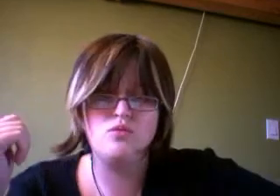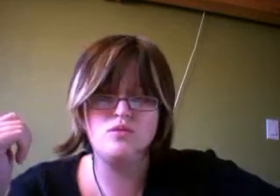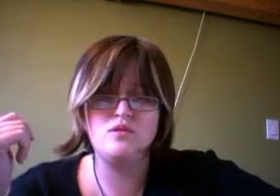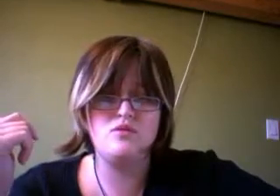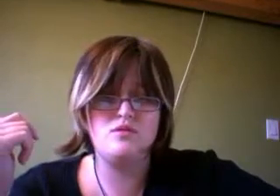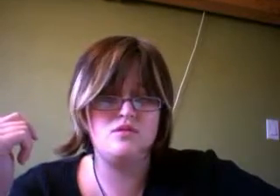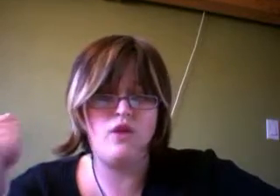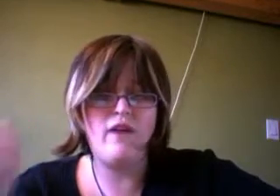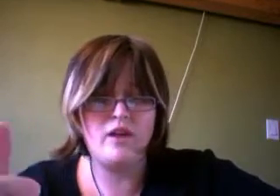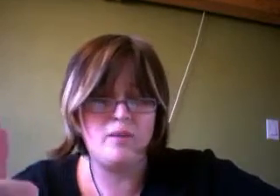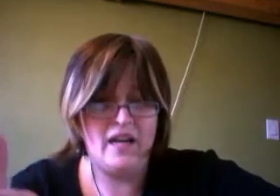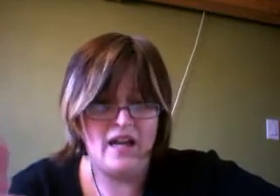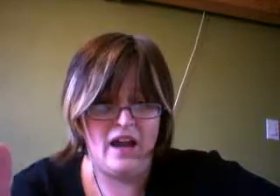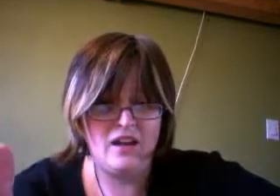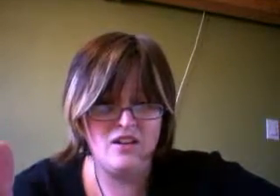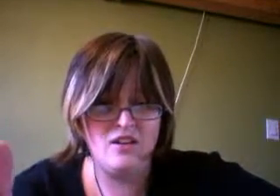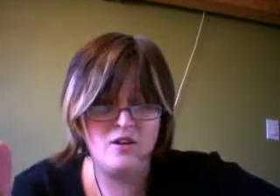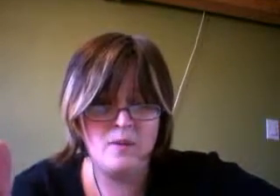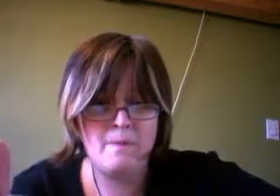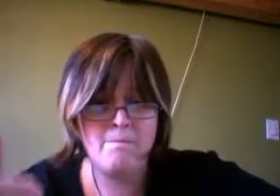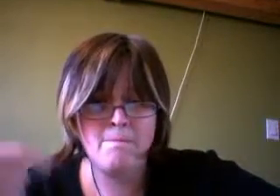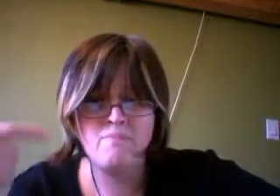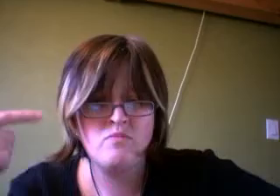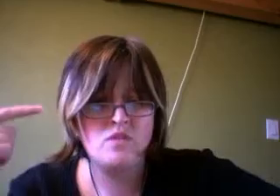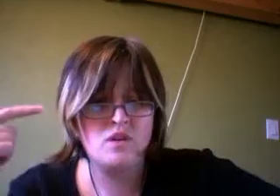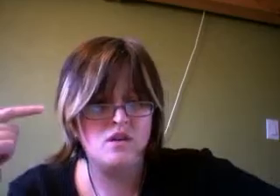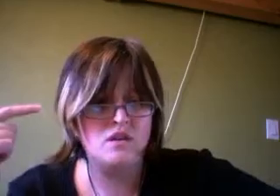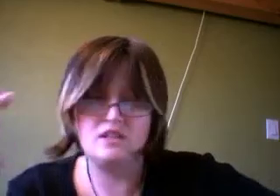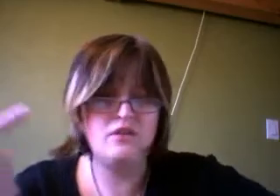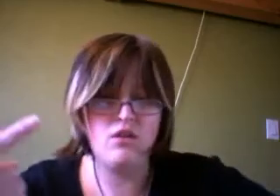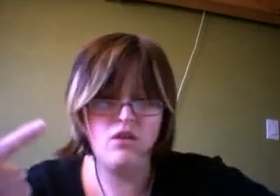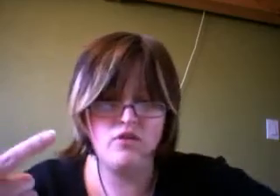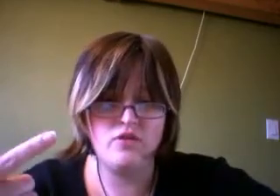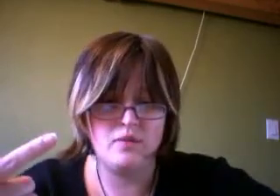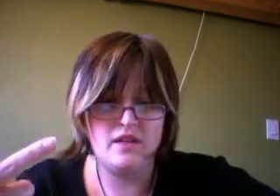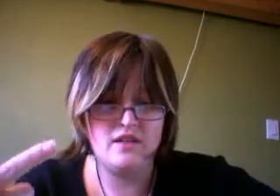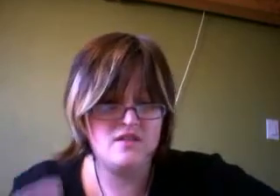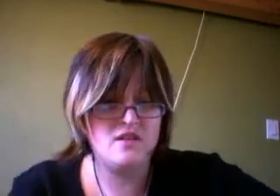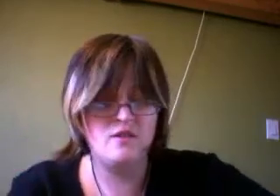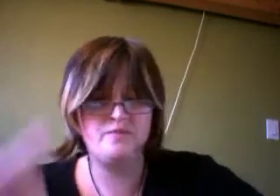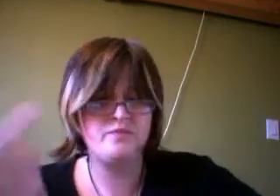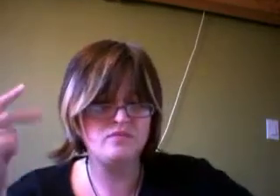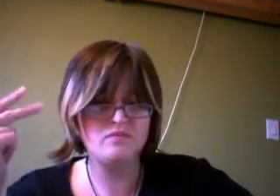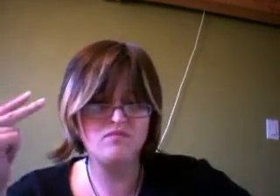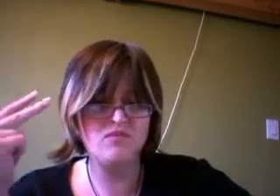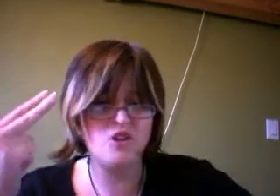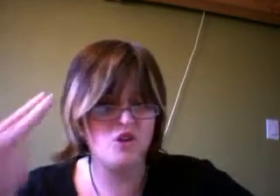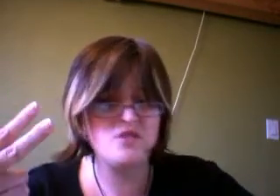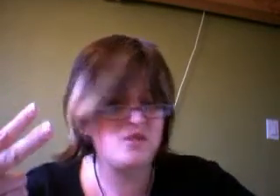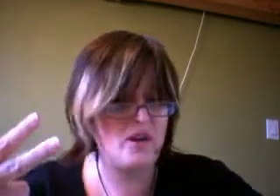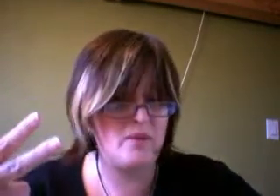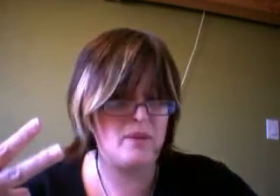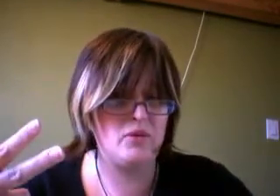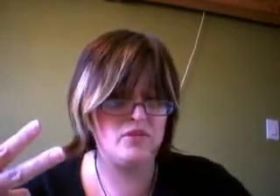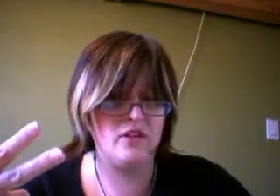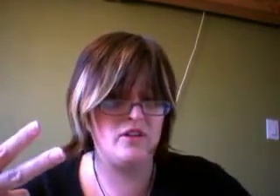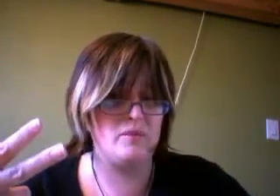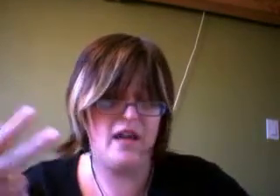drive like a maniac, litter all over the place, curse and swear at people who tell you to behave